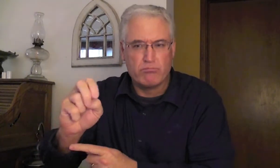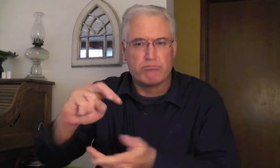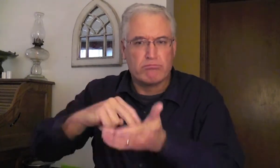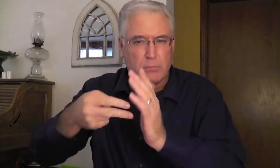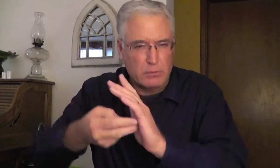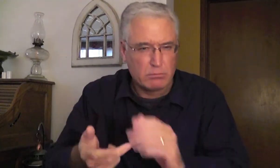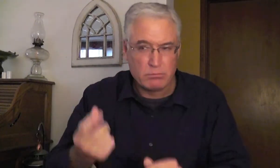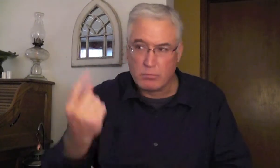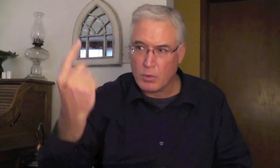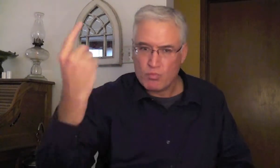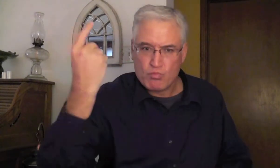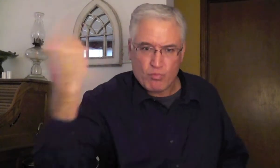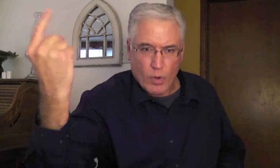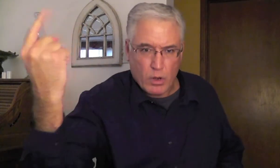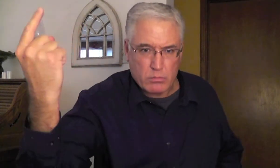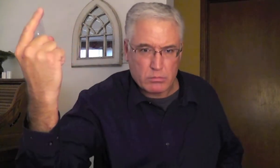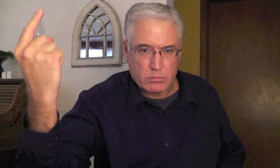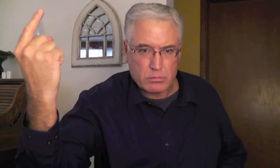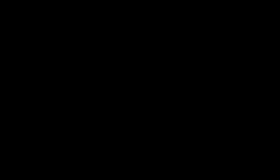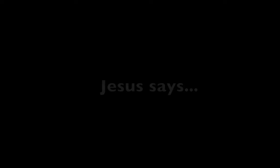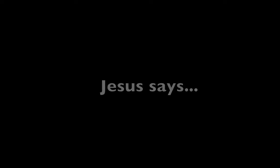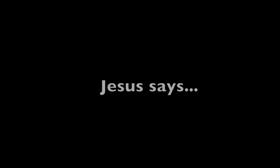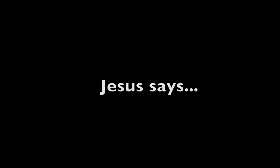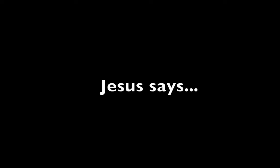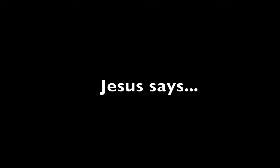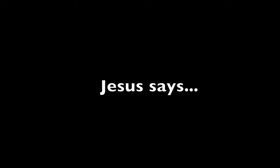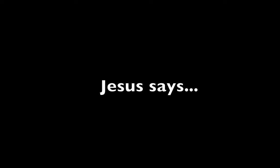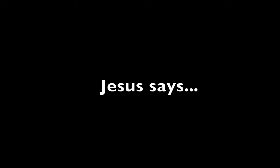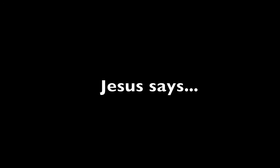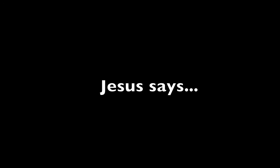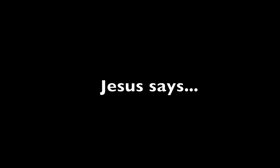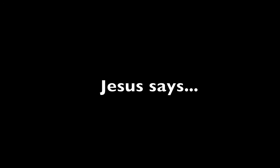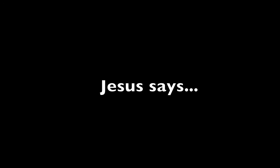the, the. What's that mean? Only one. Jesus says,